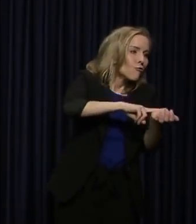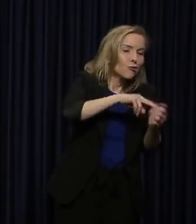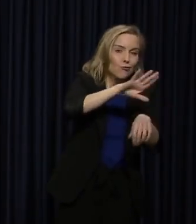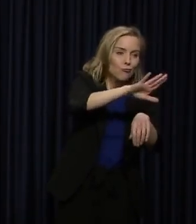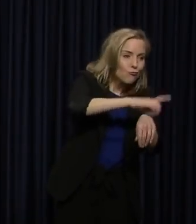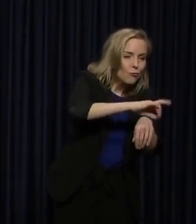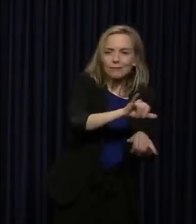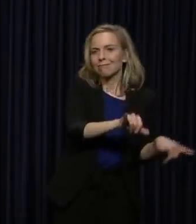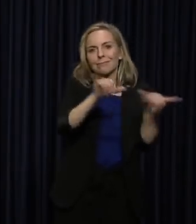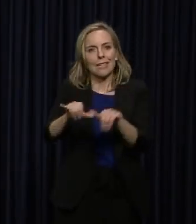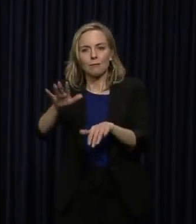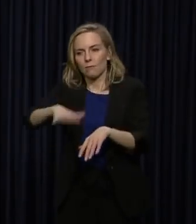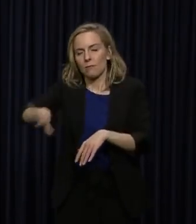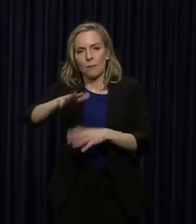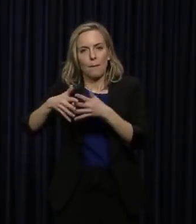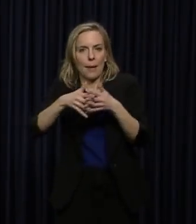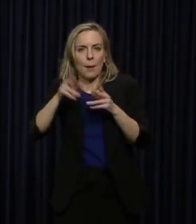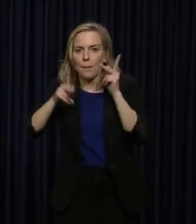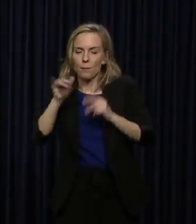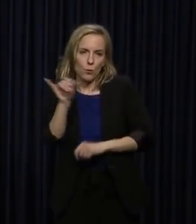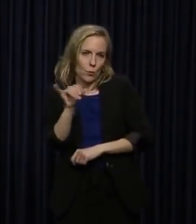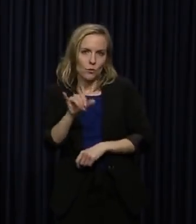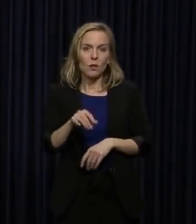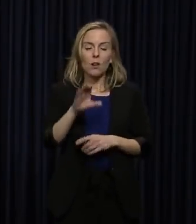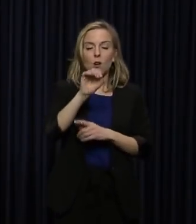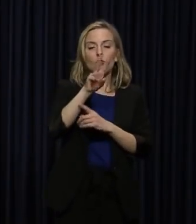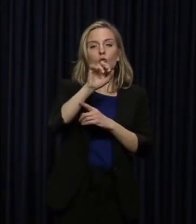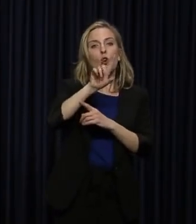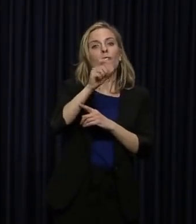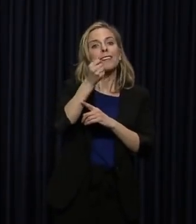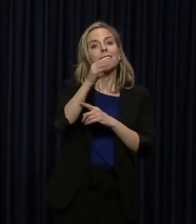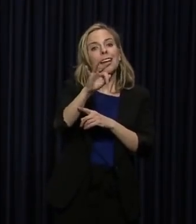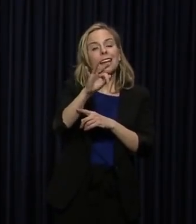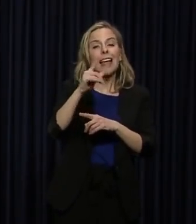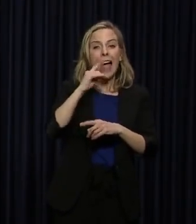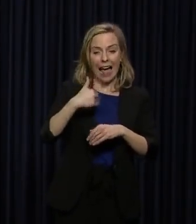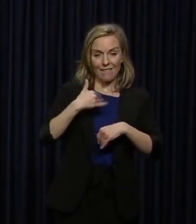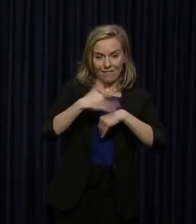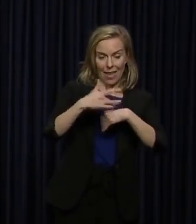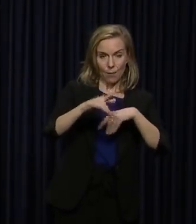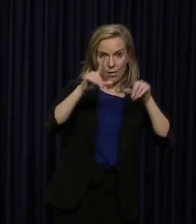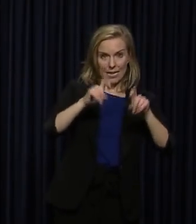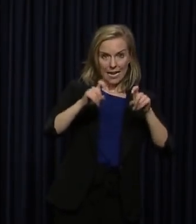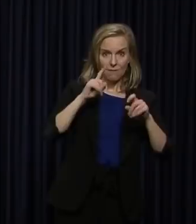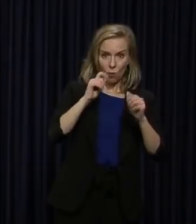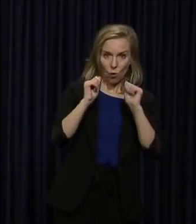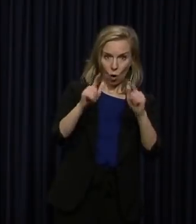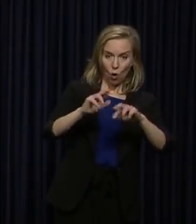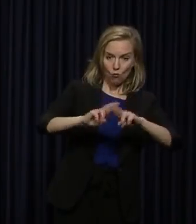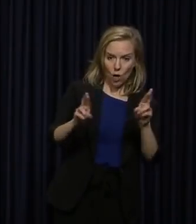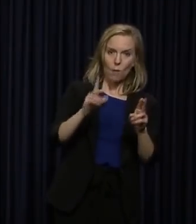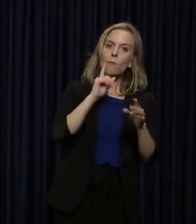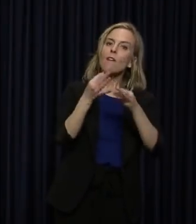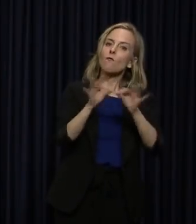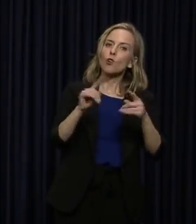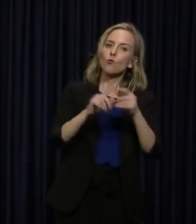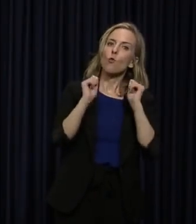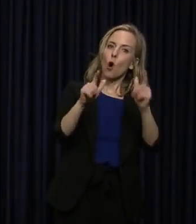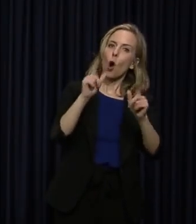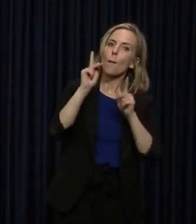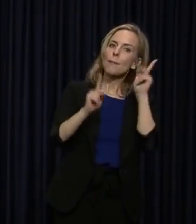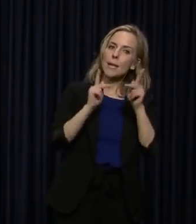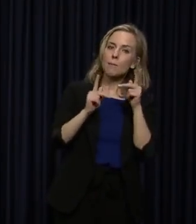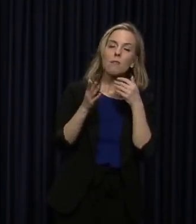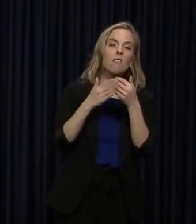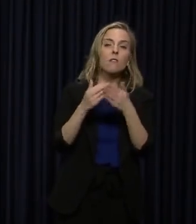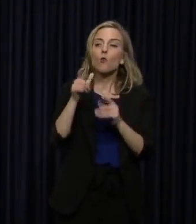that the testing for COVID-19, once we have the ability for widespread testing, is going to be free to all Kentuckians,